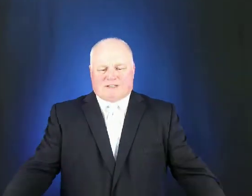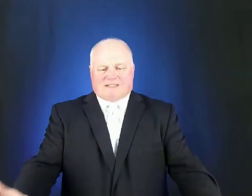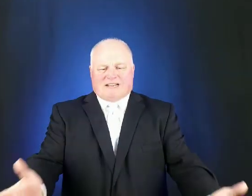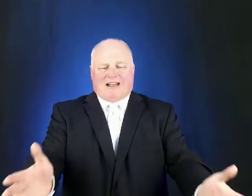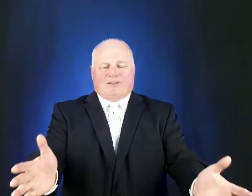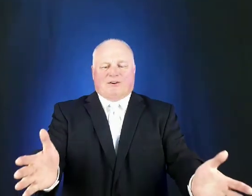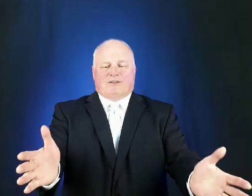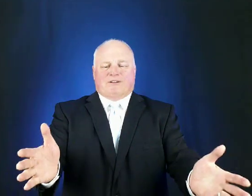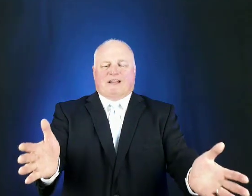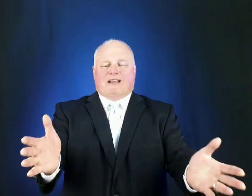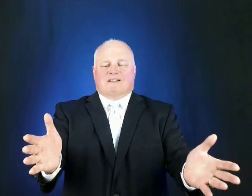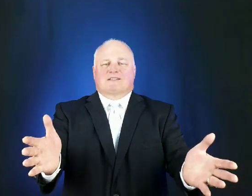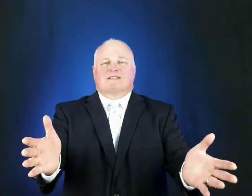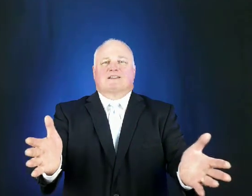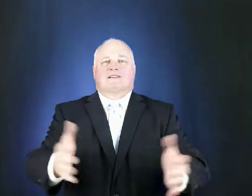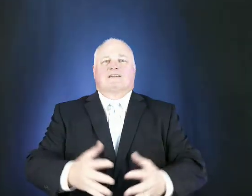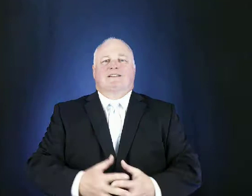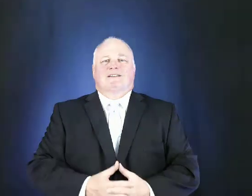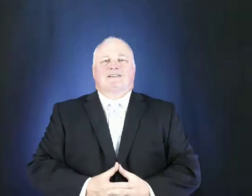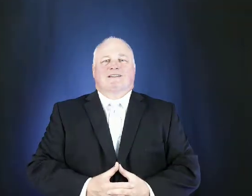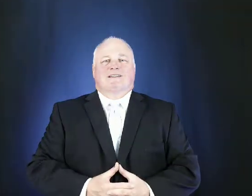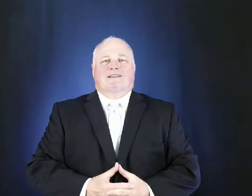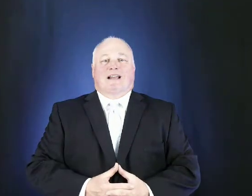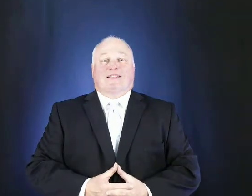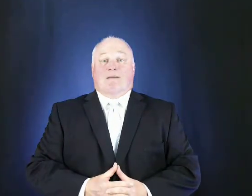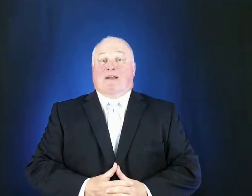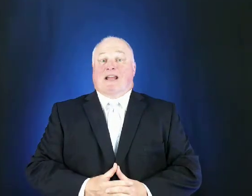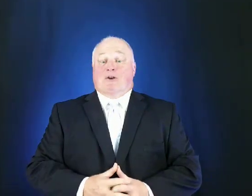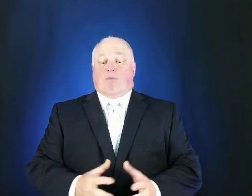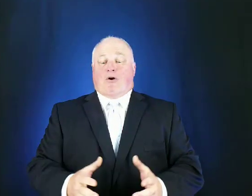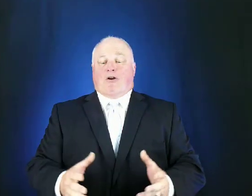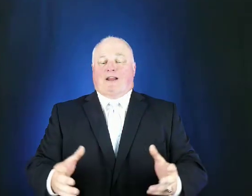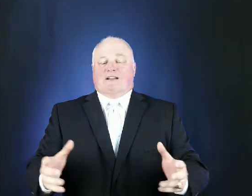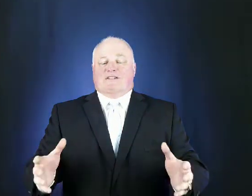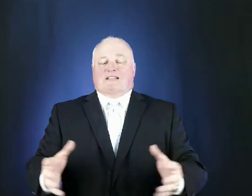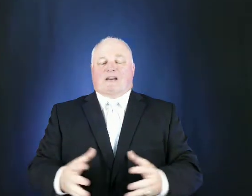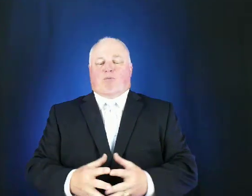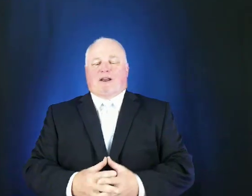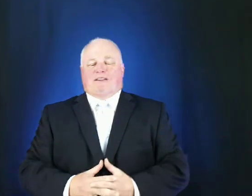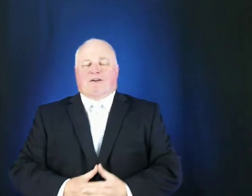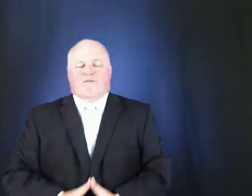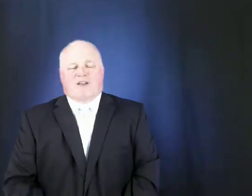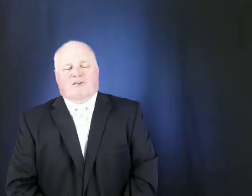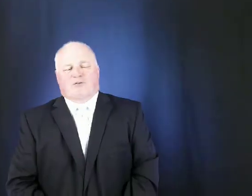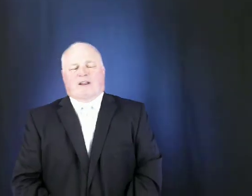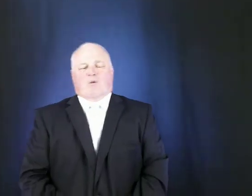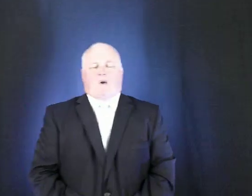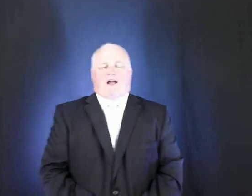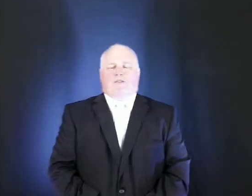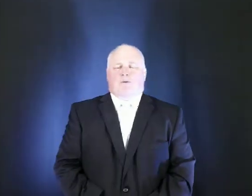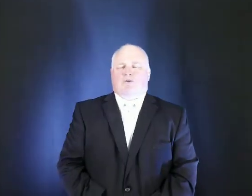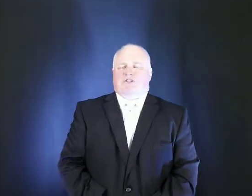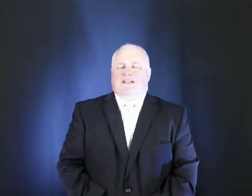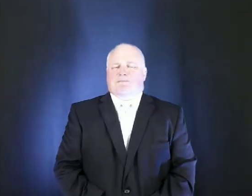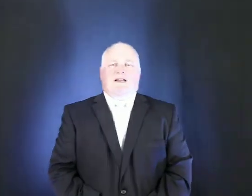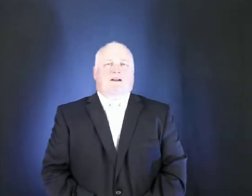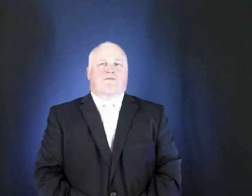inside their gates and they began to party and celebrate their victory and while they were sleeping in a